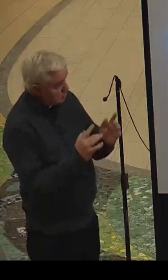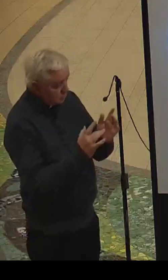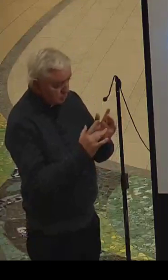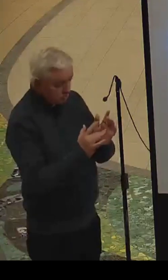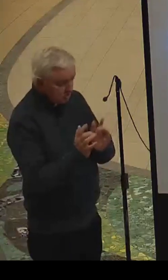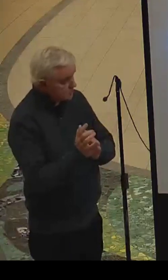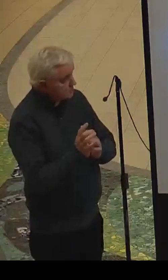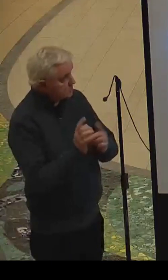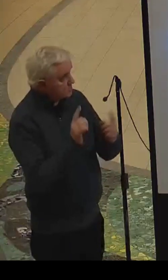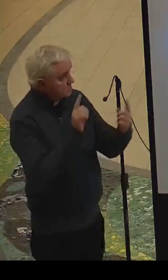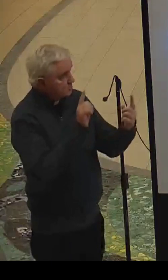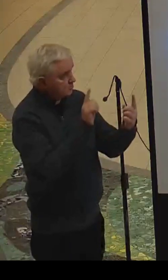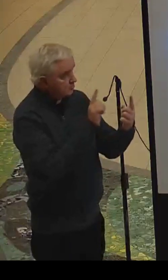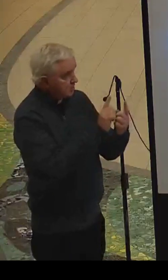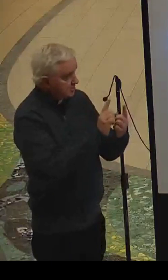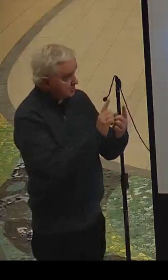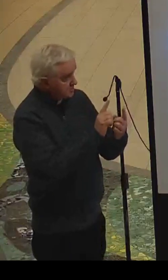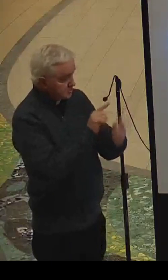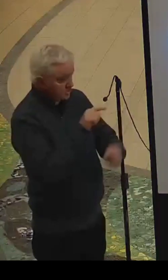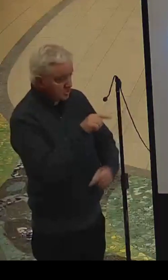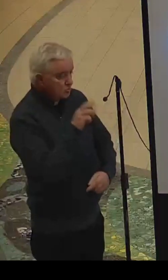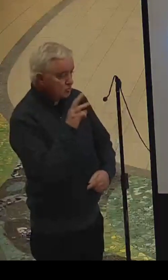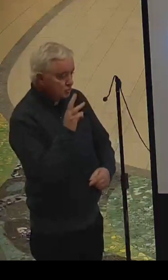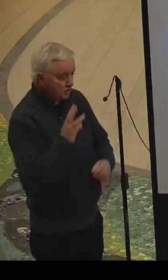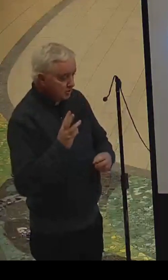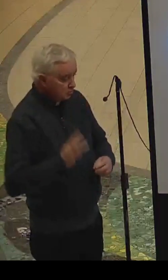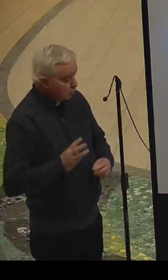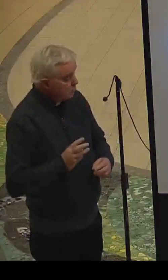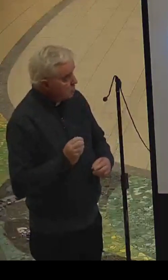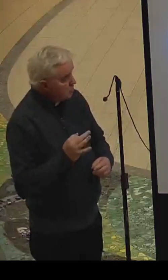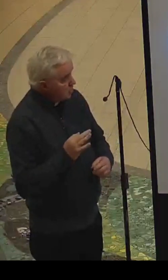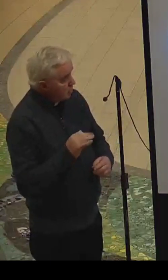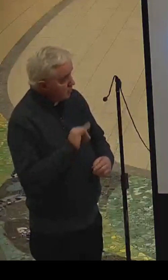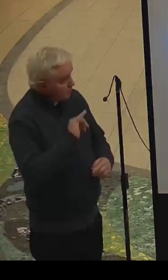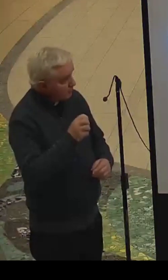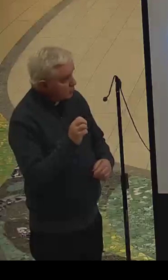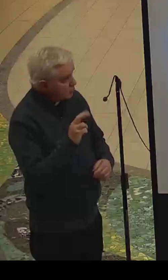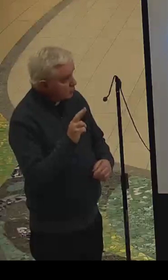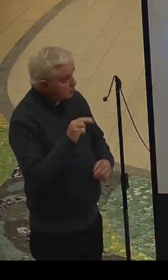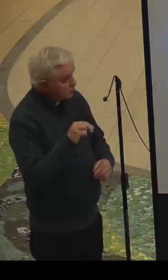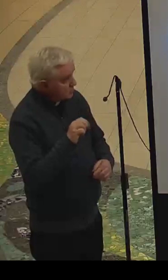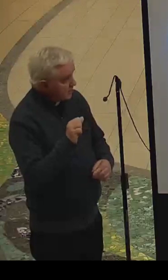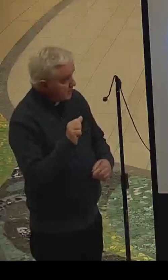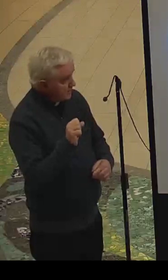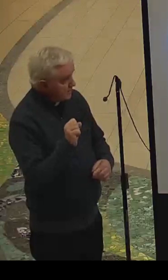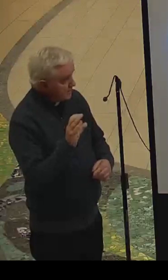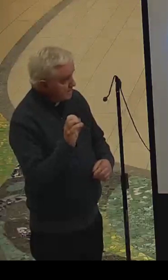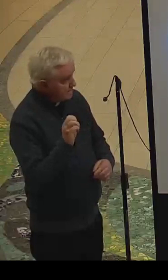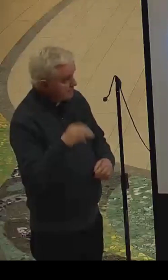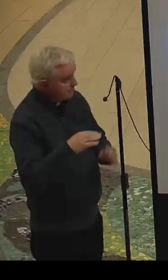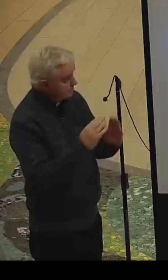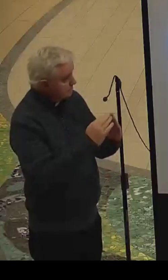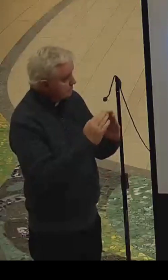Jesus meets the woman of Jerusalem.